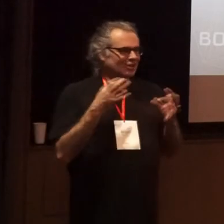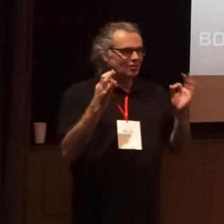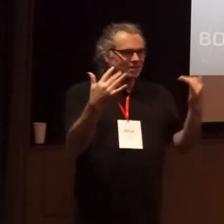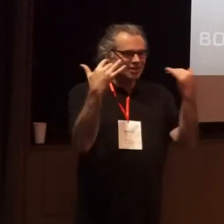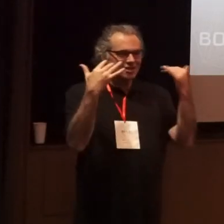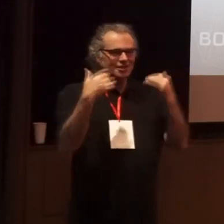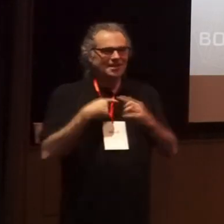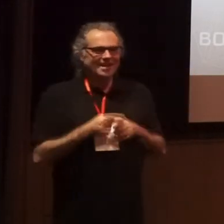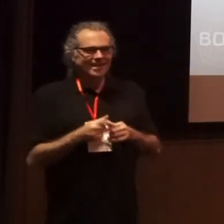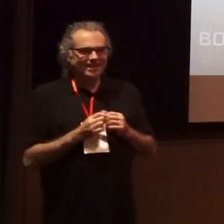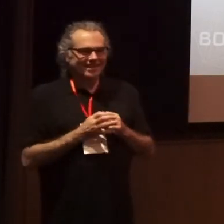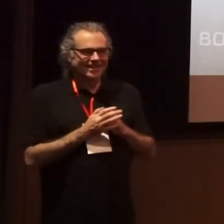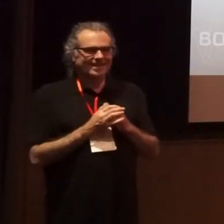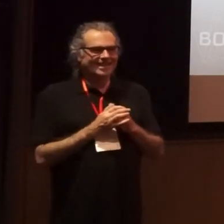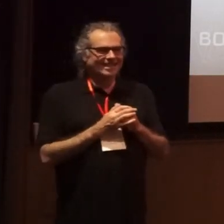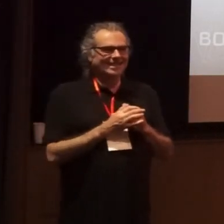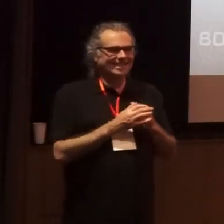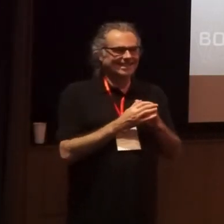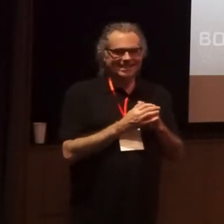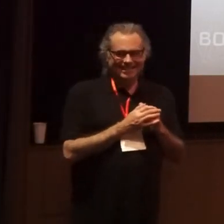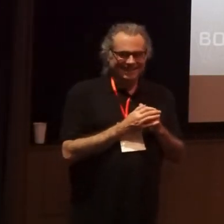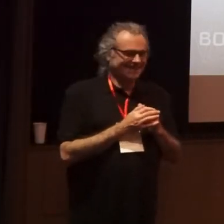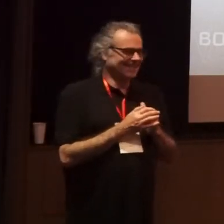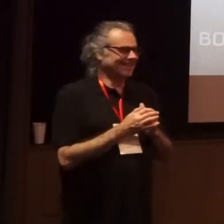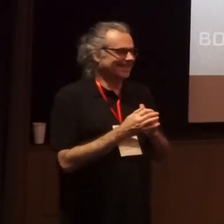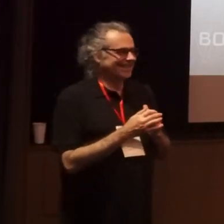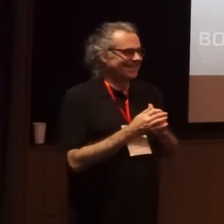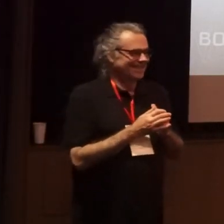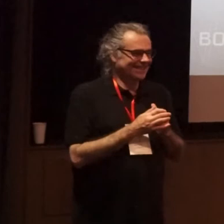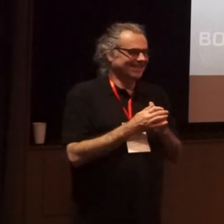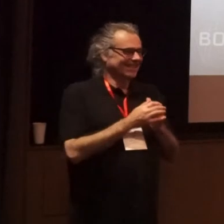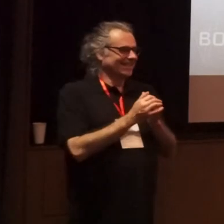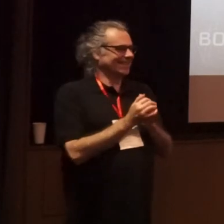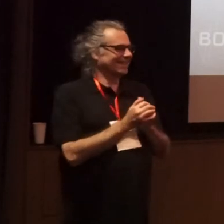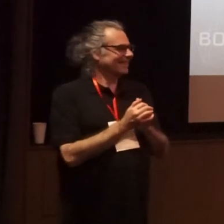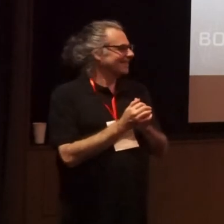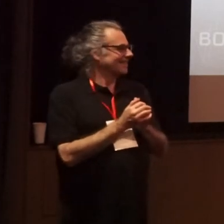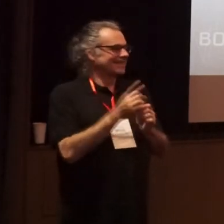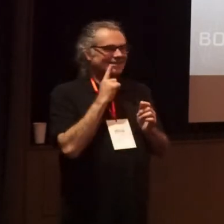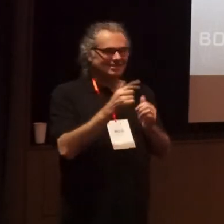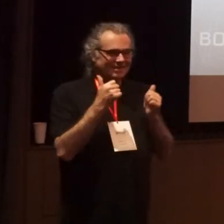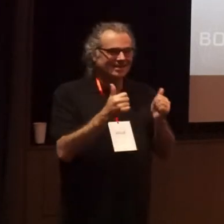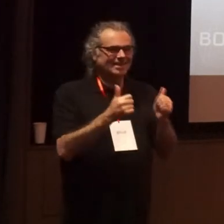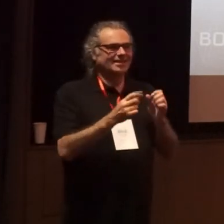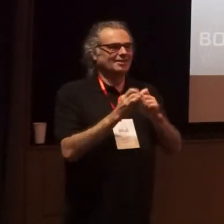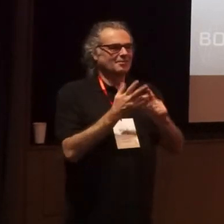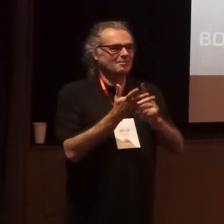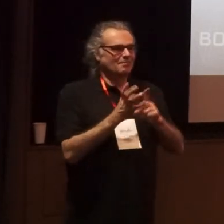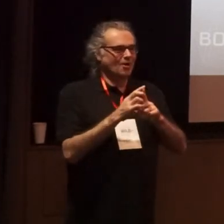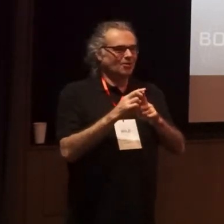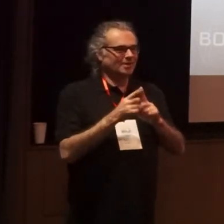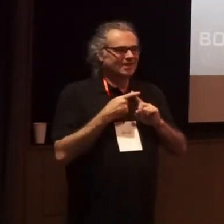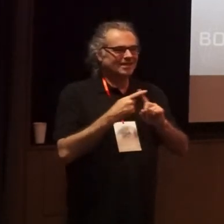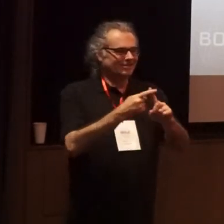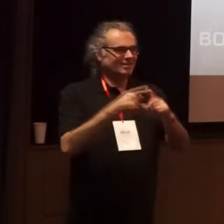too much attention of course, BOLD continues to